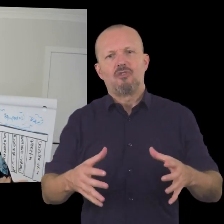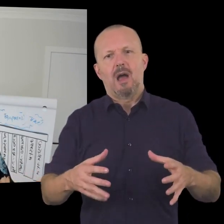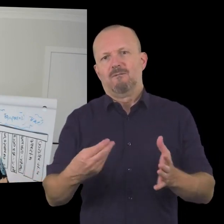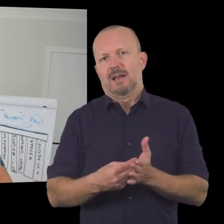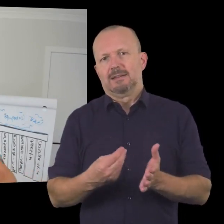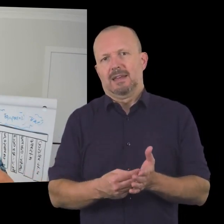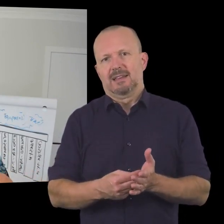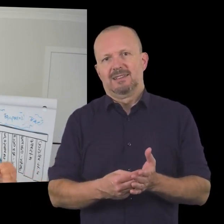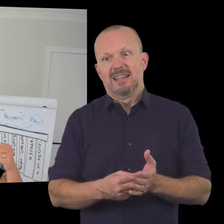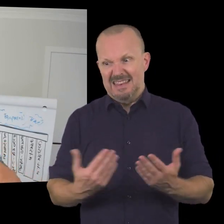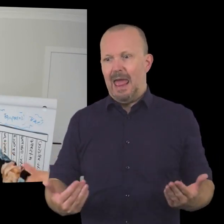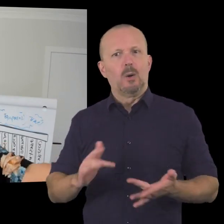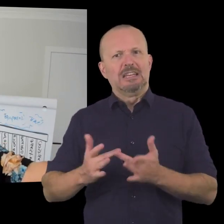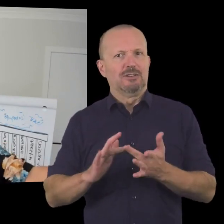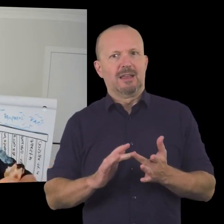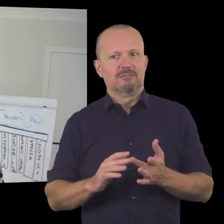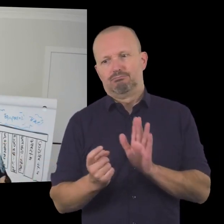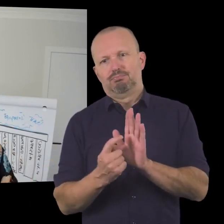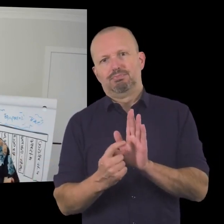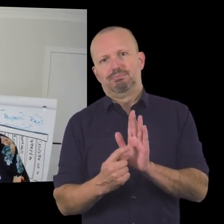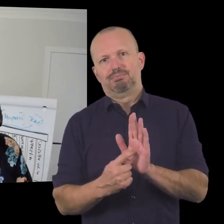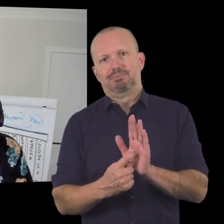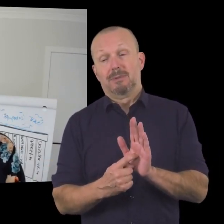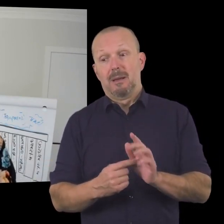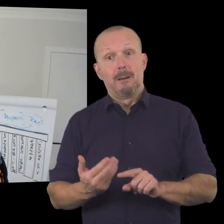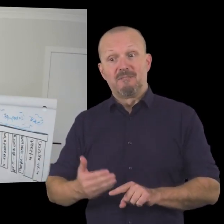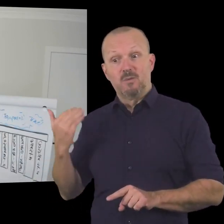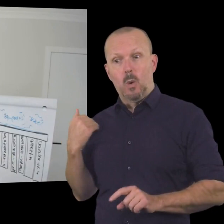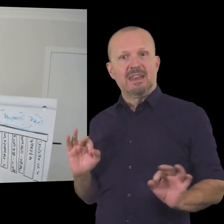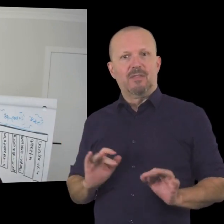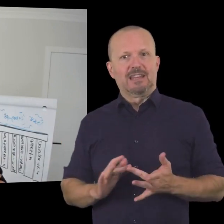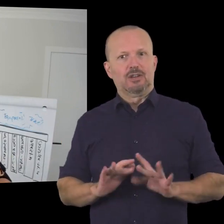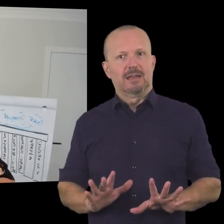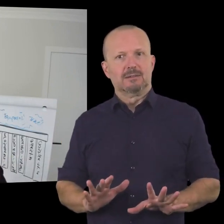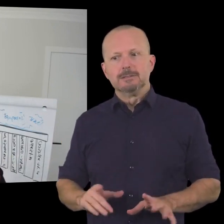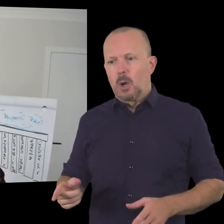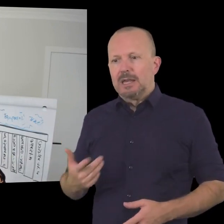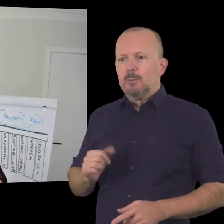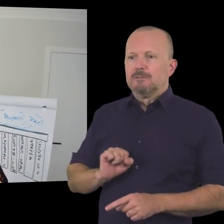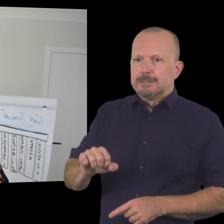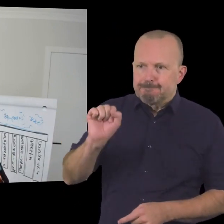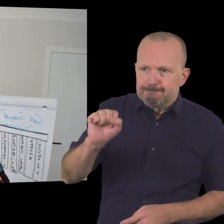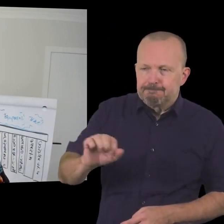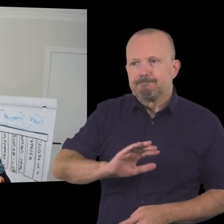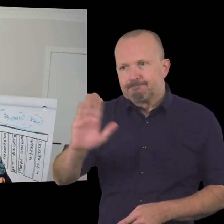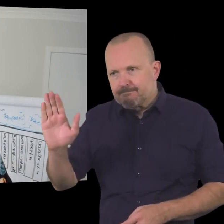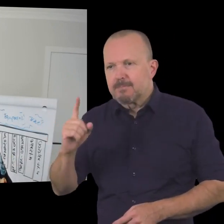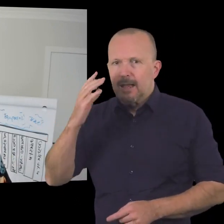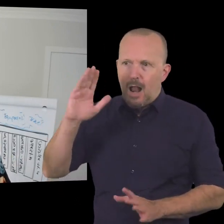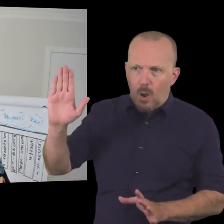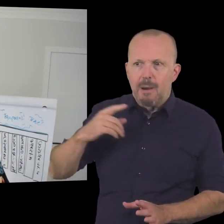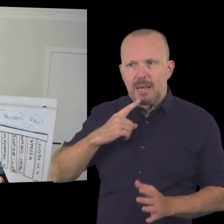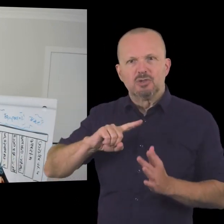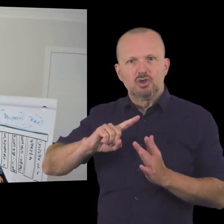it much easier than picking up everything you own and doing a nationwide trip uh so he would approach people and he would say hi my name's joe millionaire